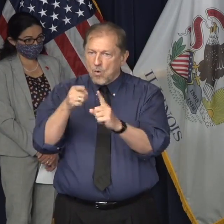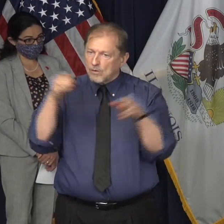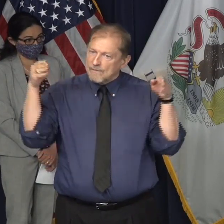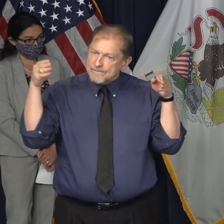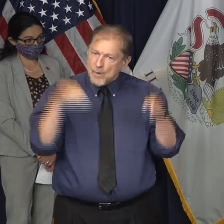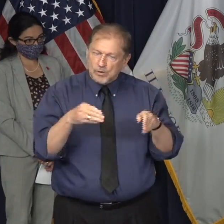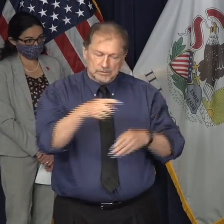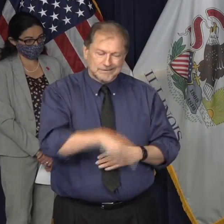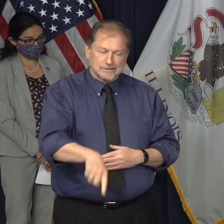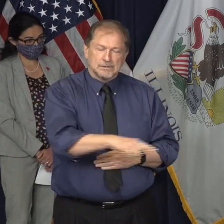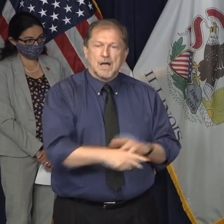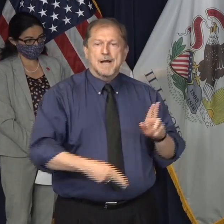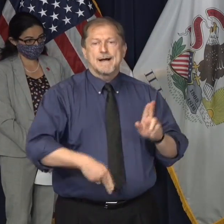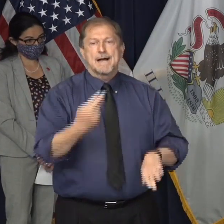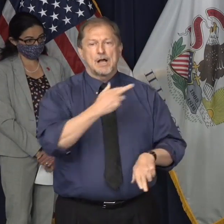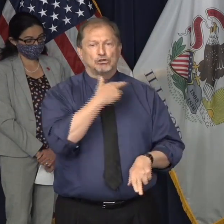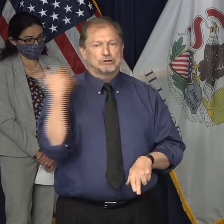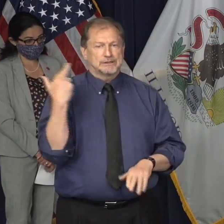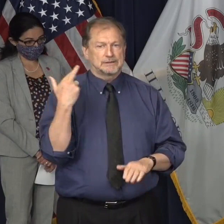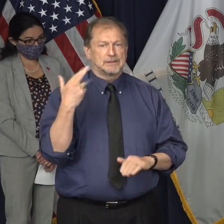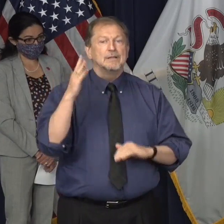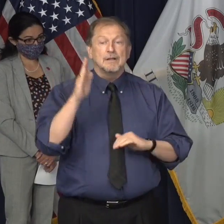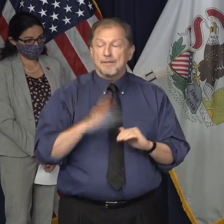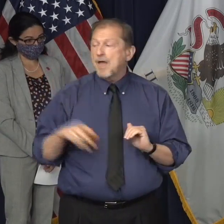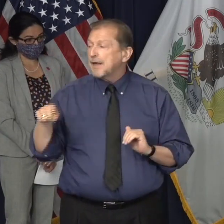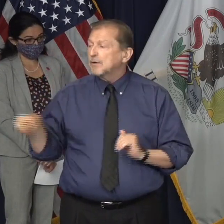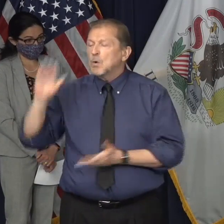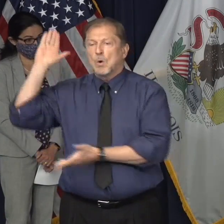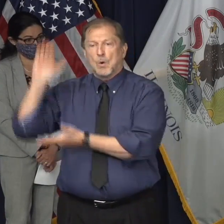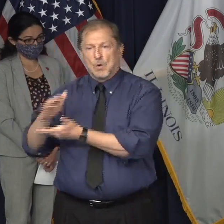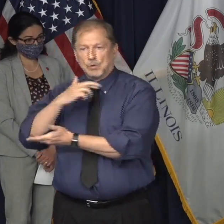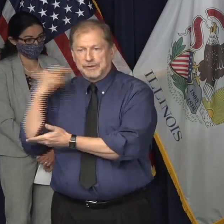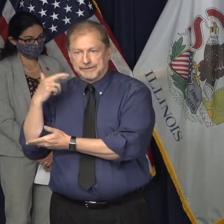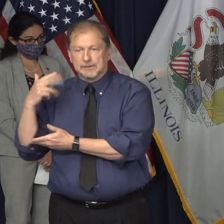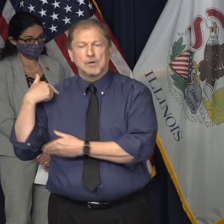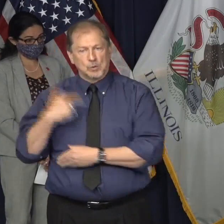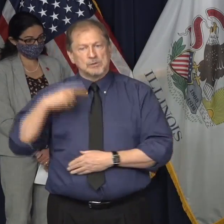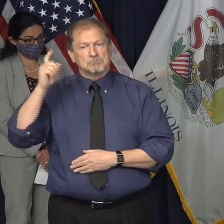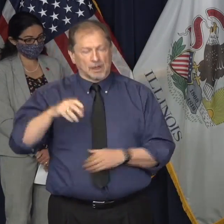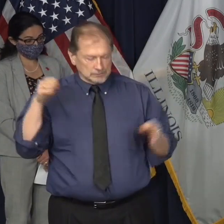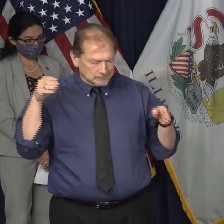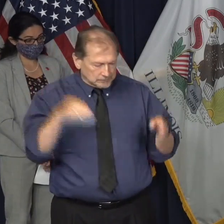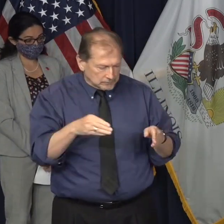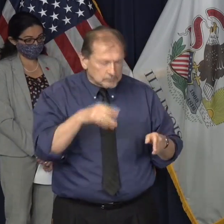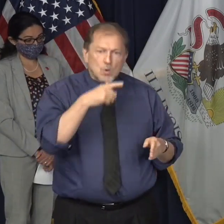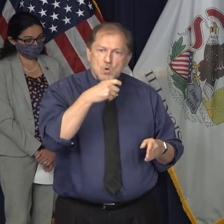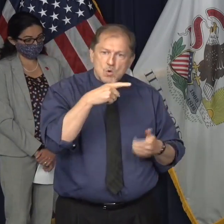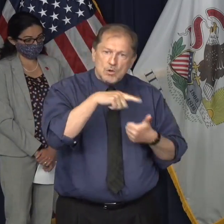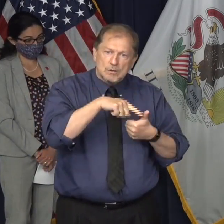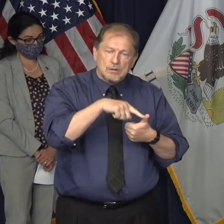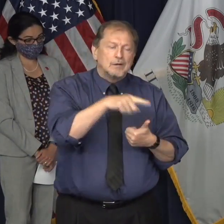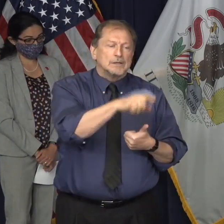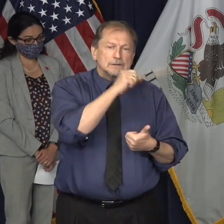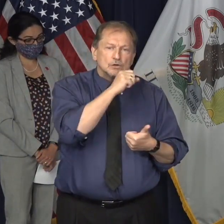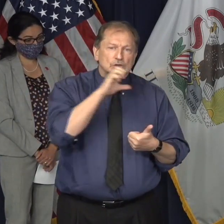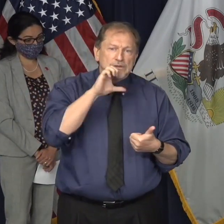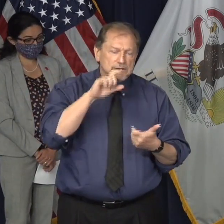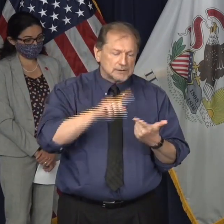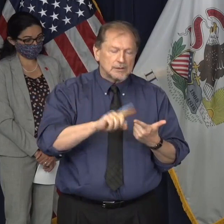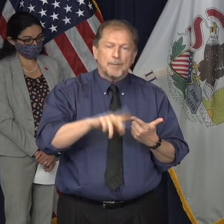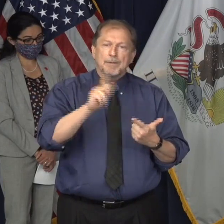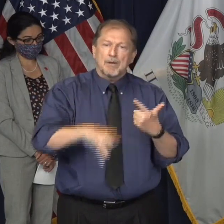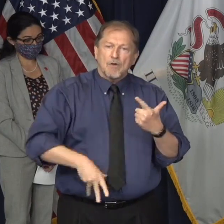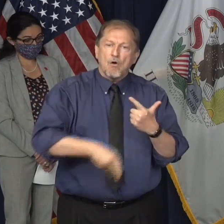who are most vulnerable to the effects of this virus. Our seniors, our immunocompromised individuals,